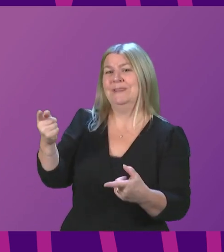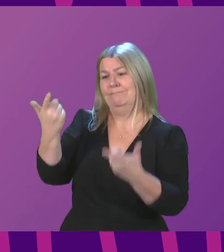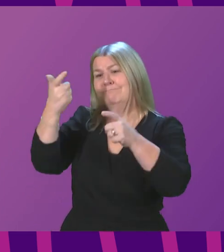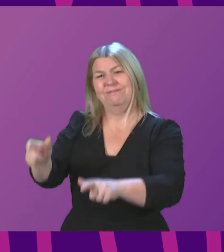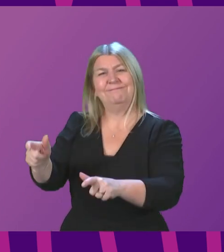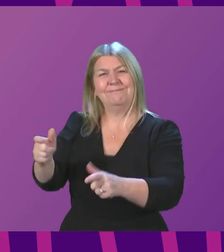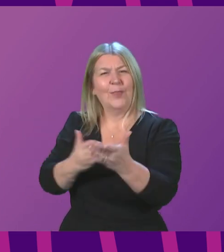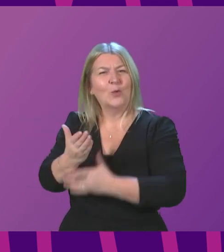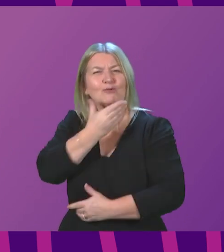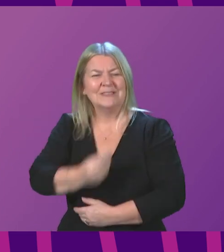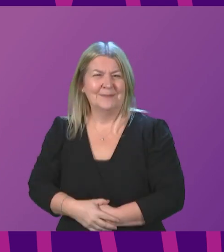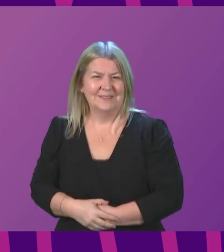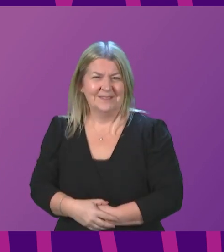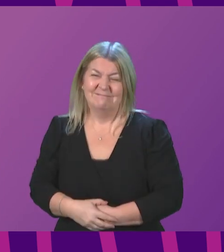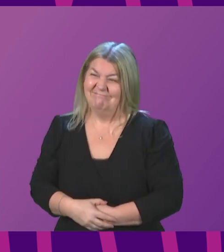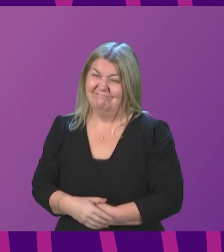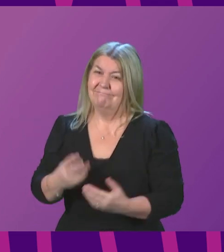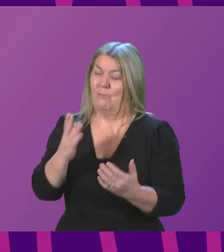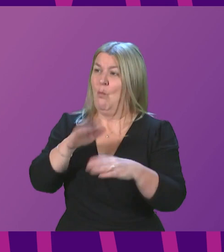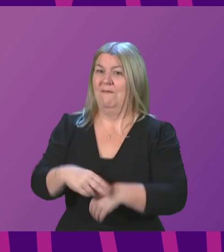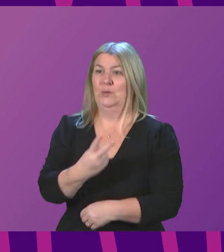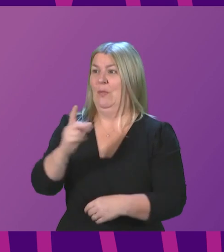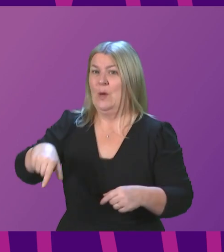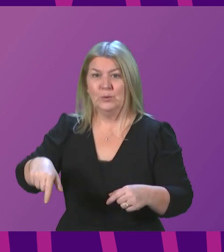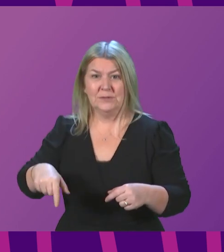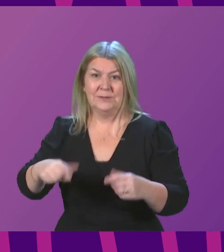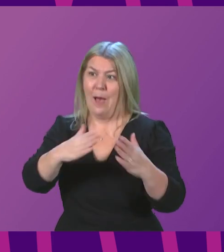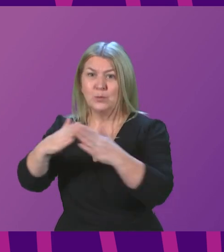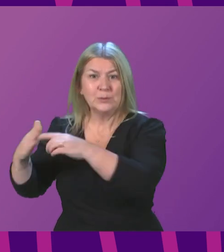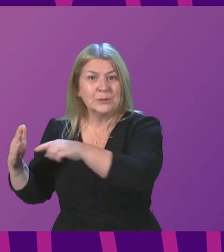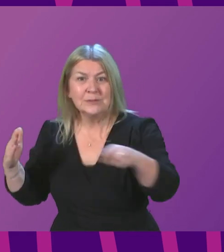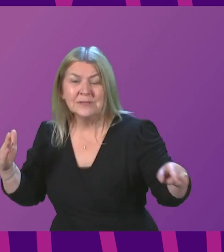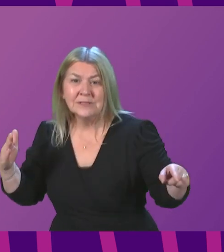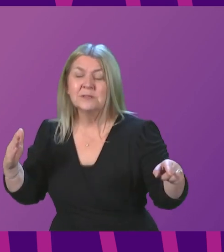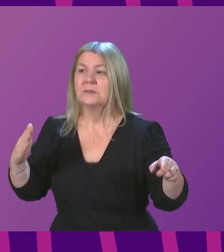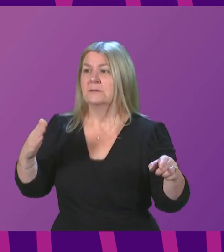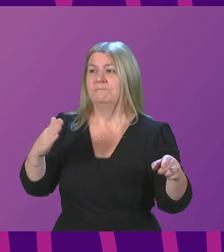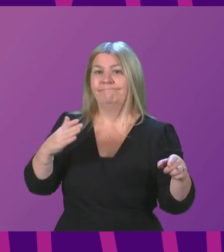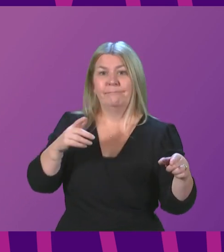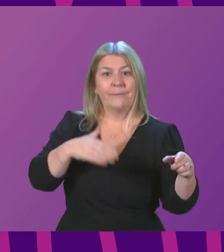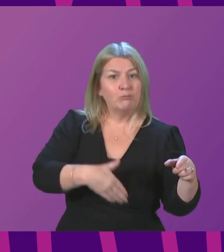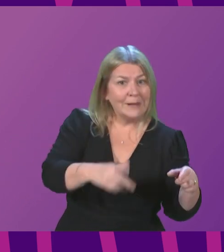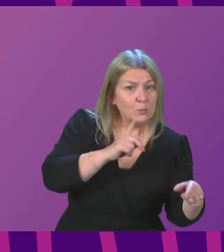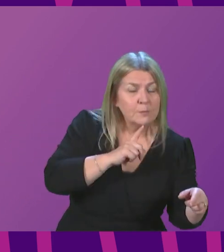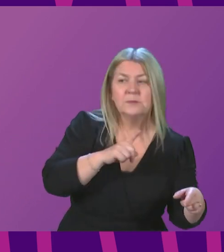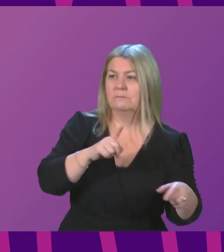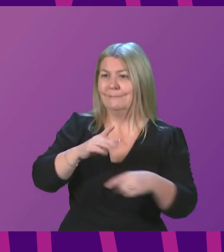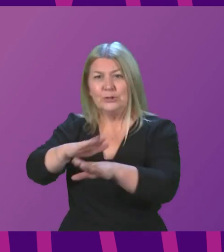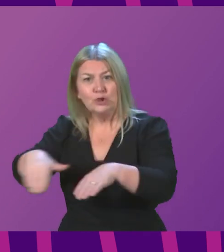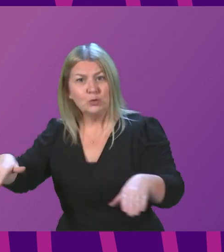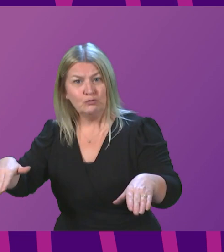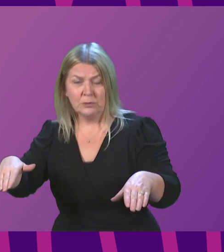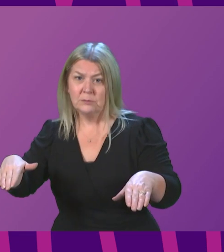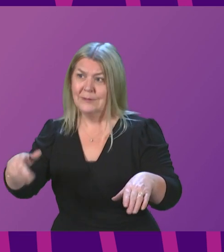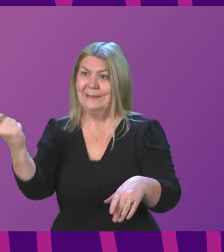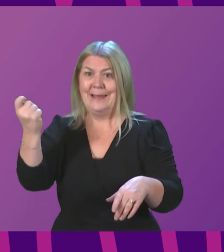,500 households with either children or a pregnant woman were in temporary accommodation. On average, a couple with a